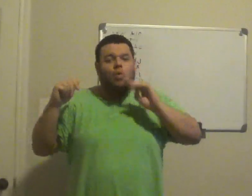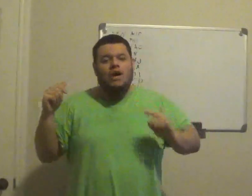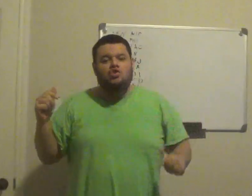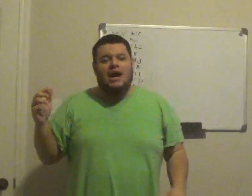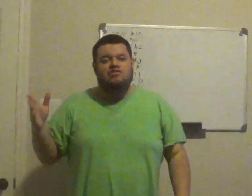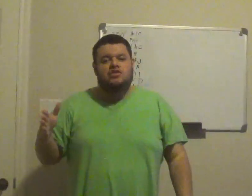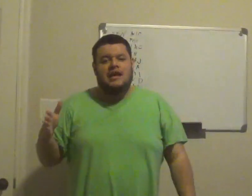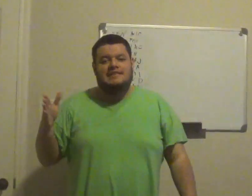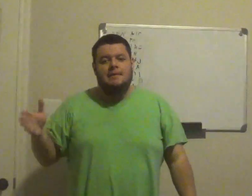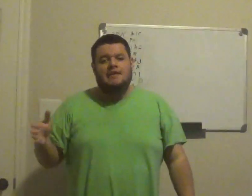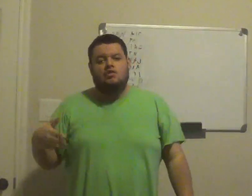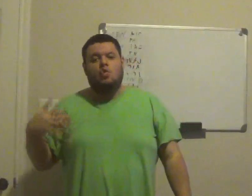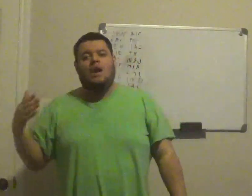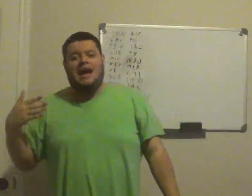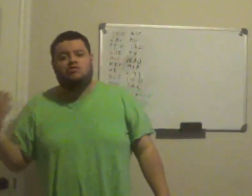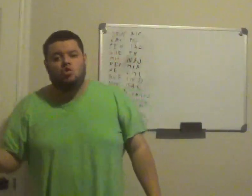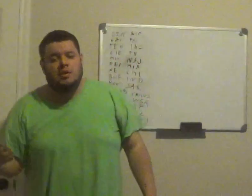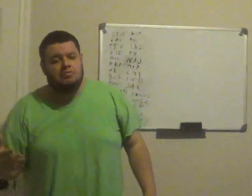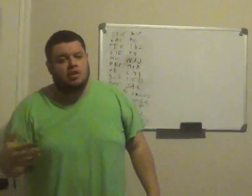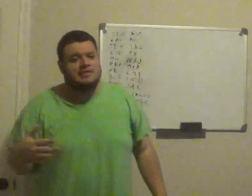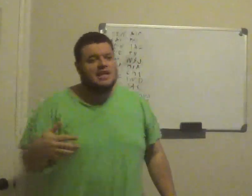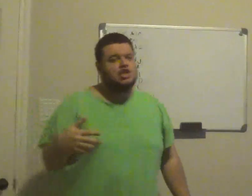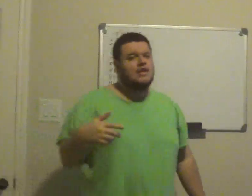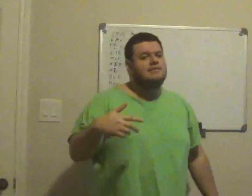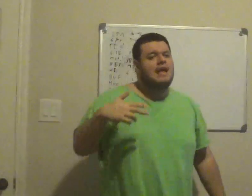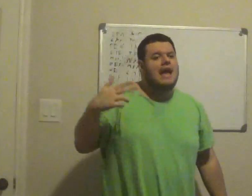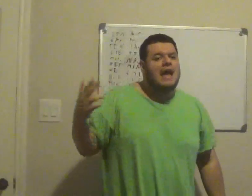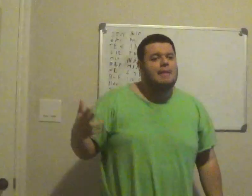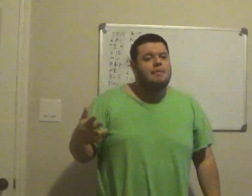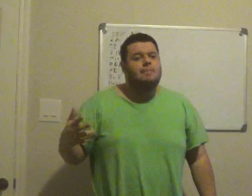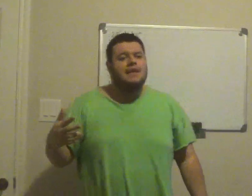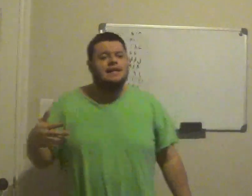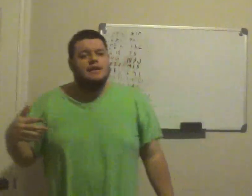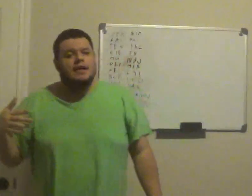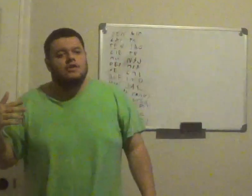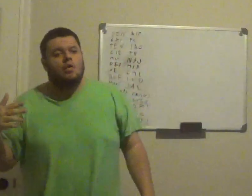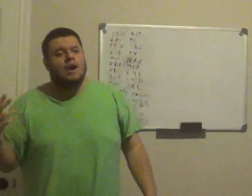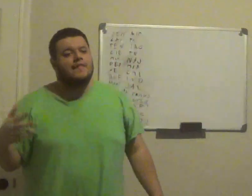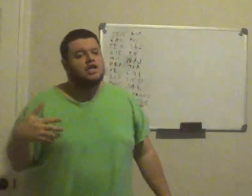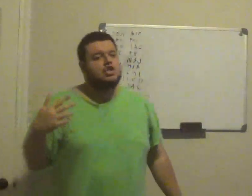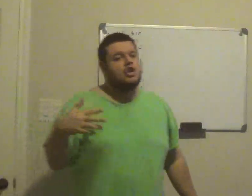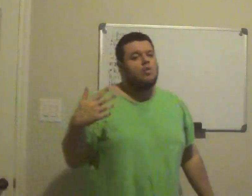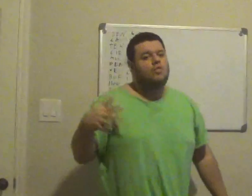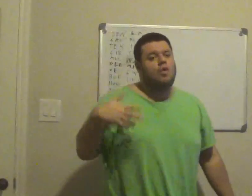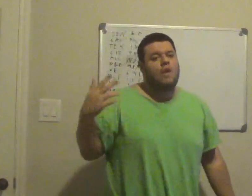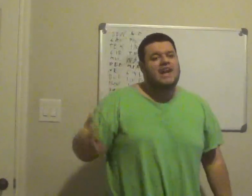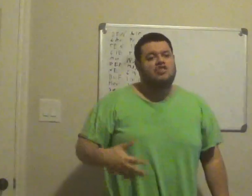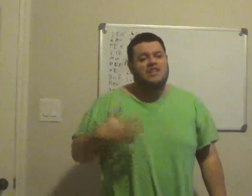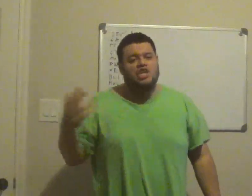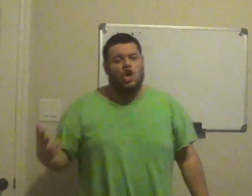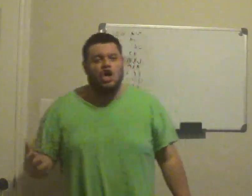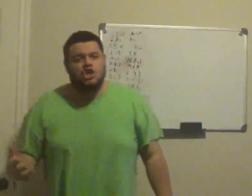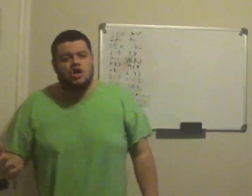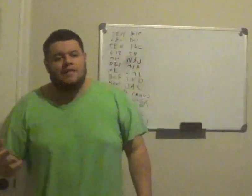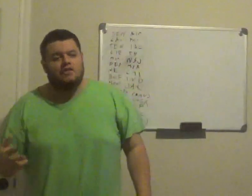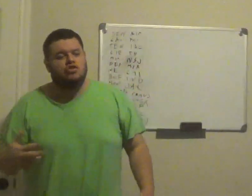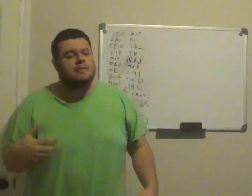you want to have a team, you want to have two teams in Los Angeles, have it be the Raiders and the Chargers, excuse me,